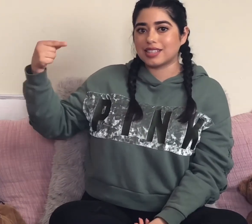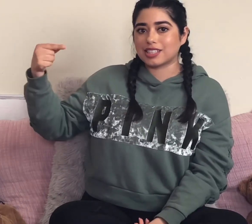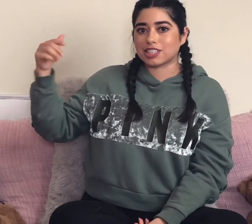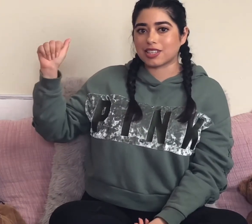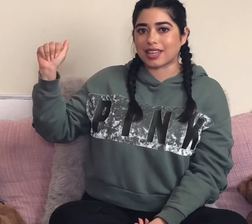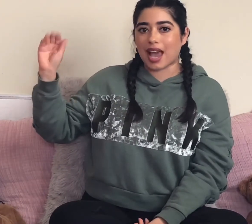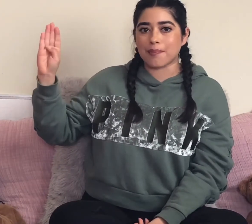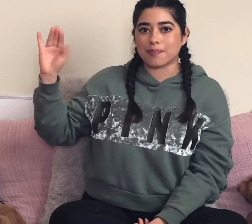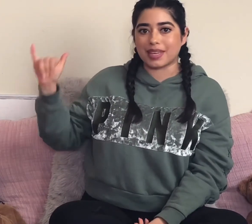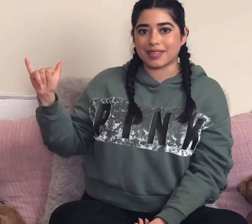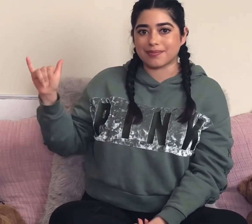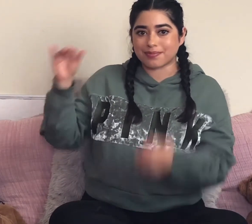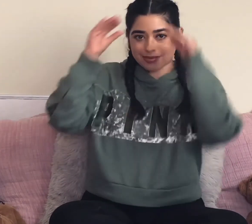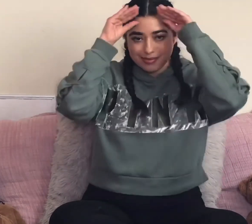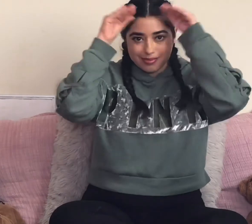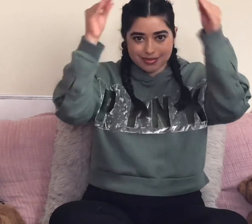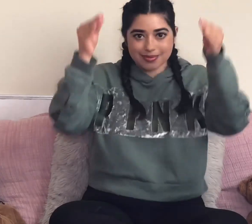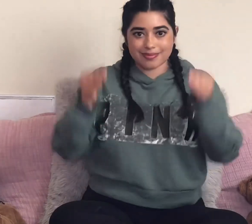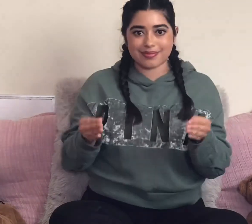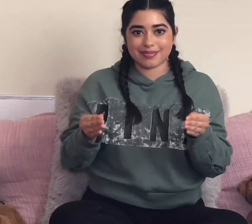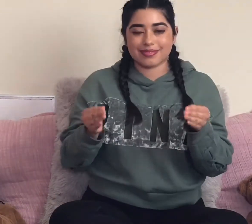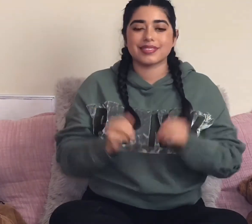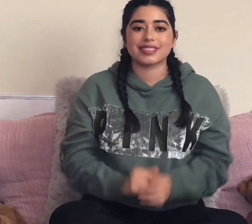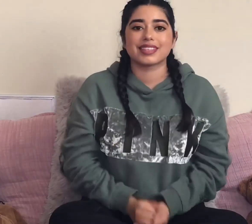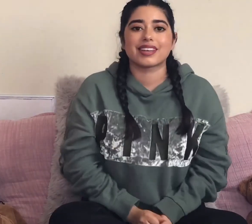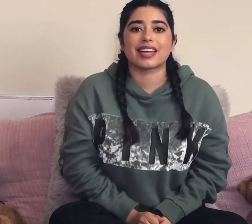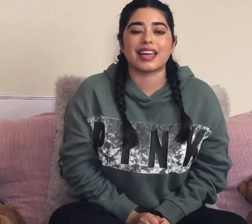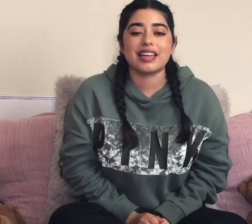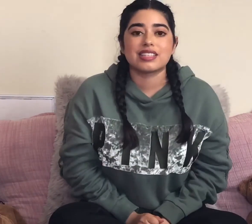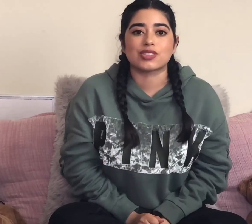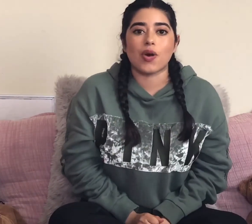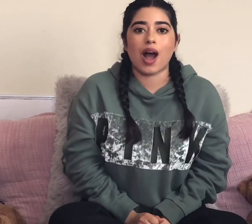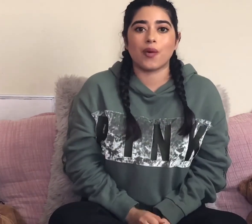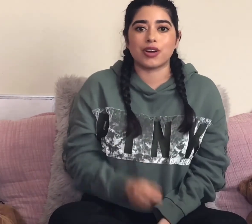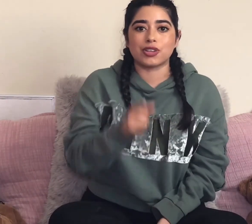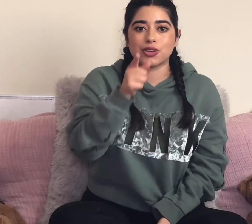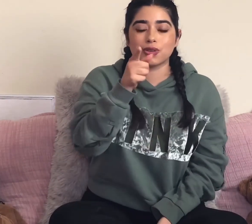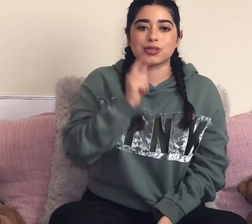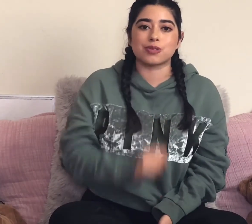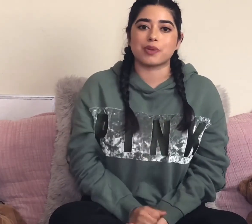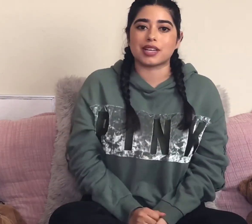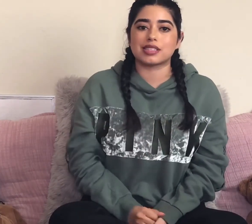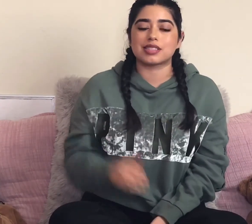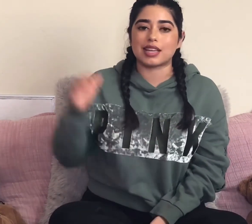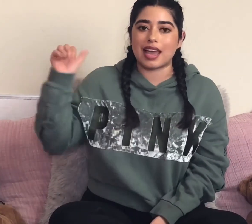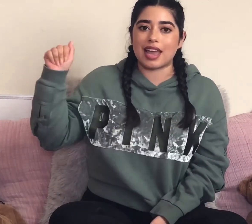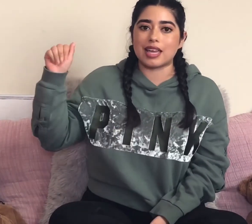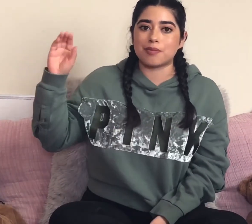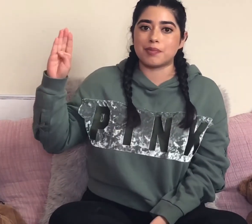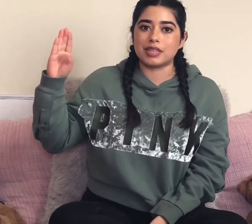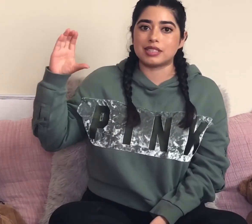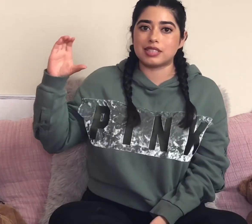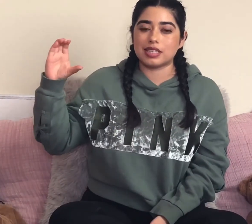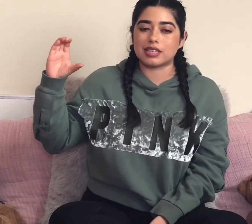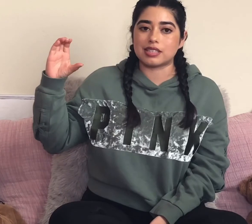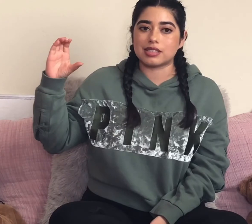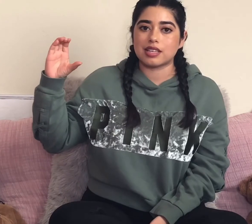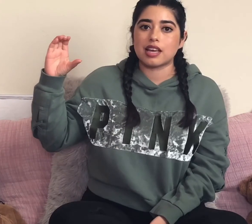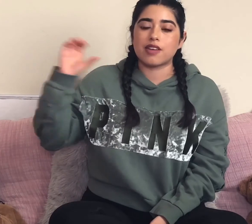Teacher Gabby Teacher Okay? So I want you to practice the A B C's. If you